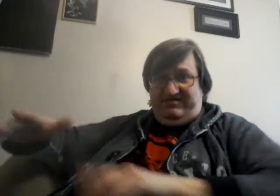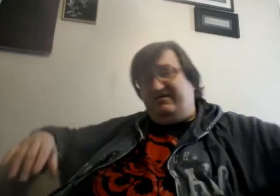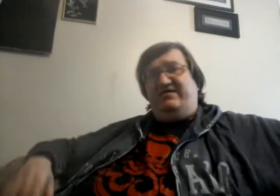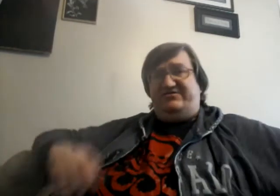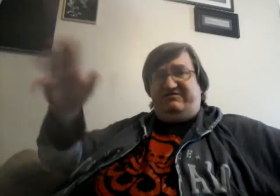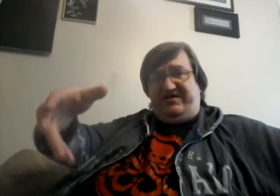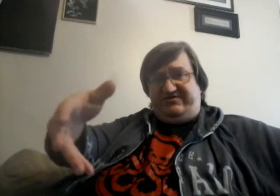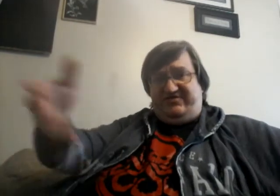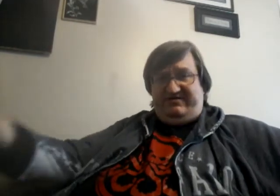because she managed to draw